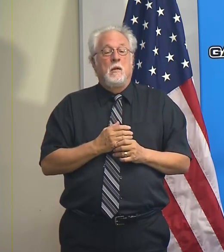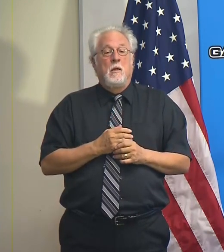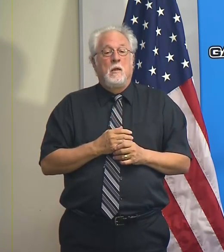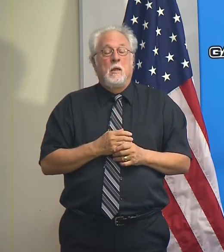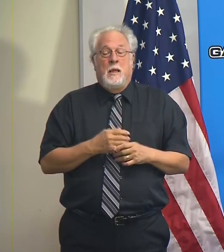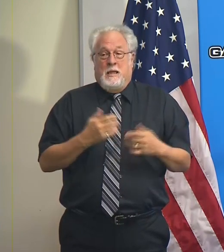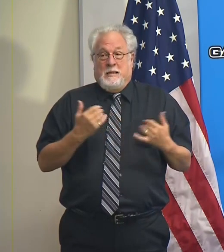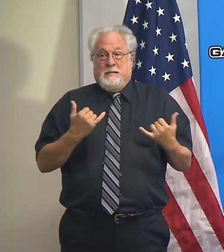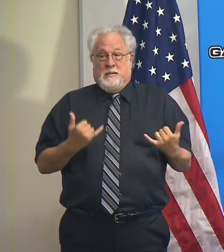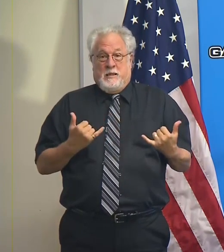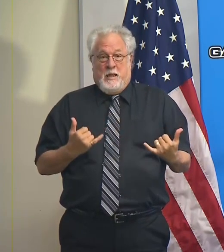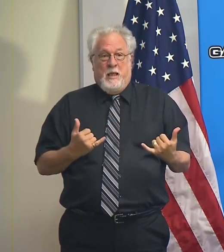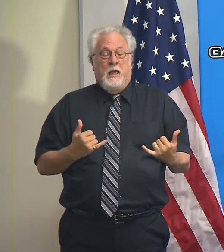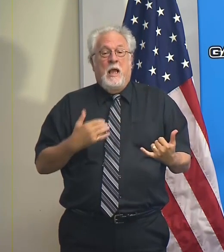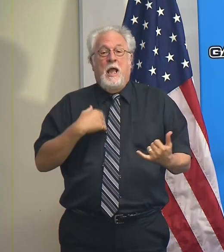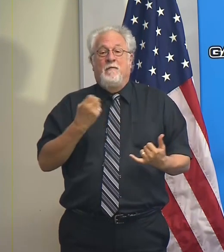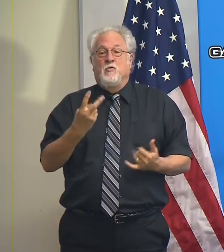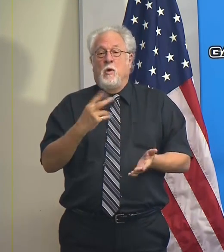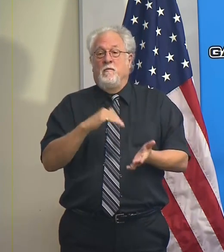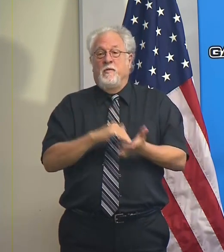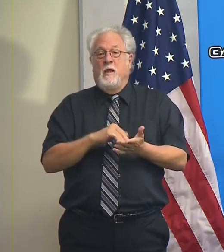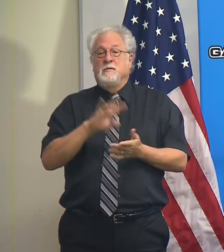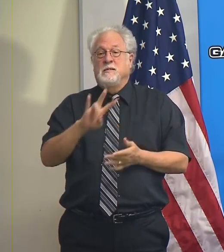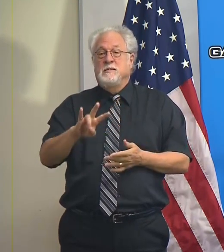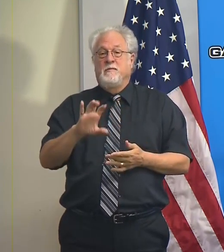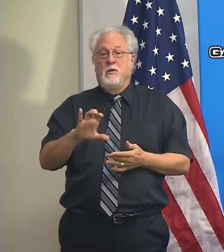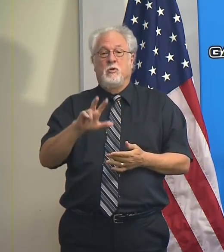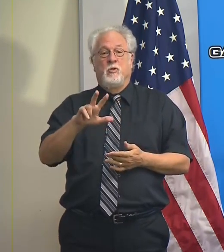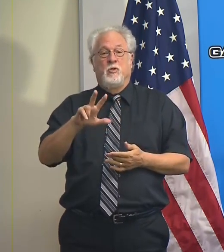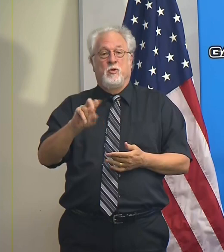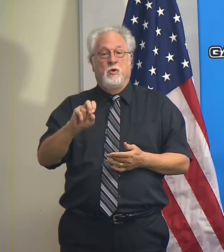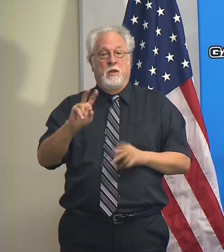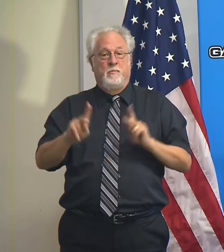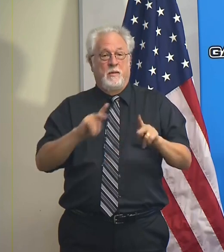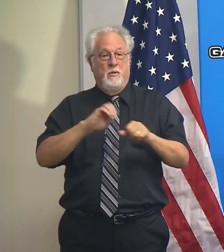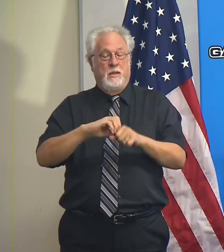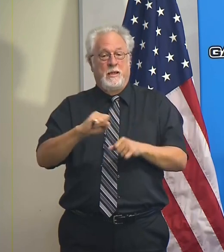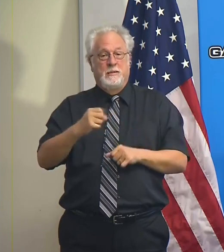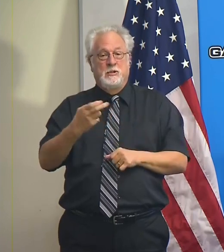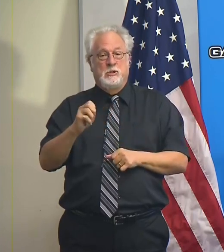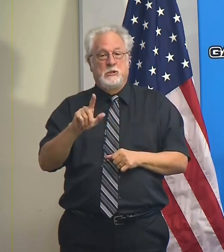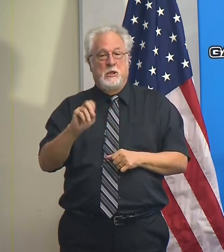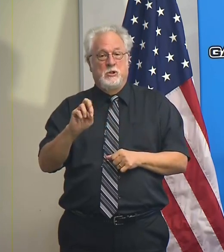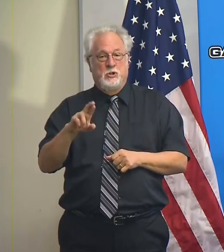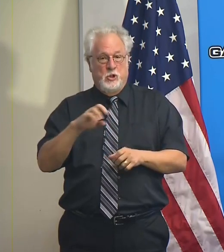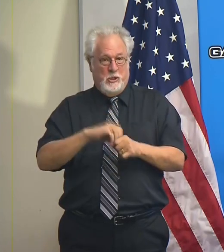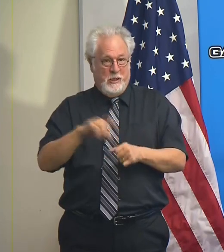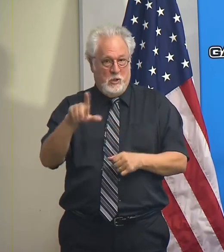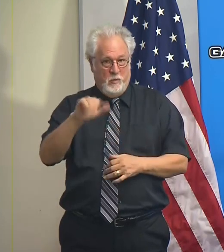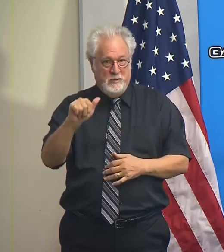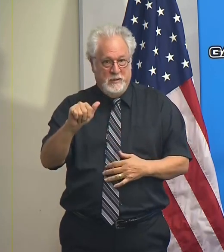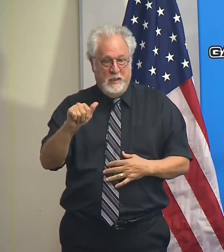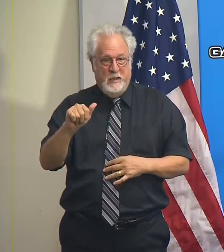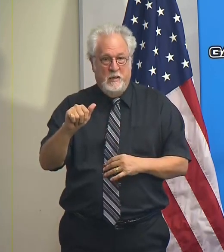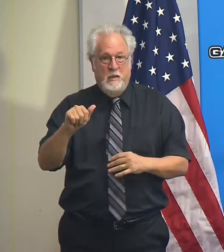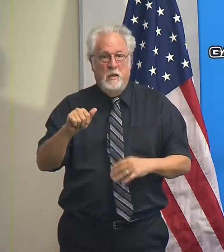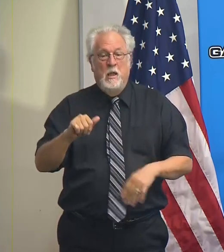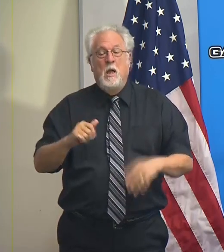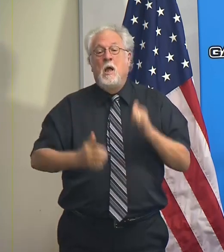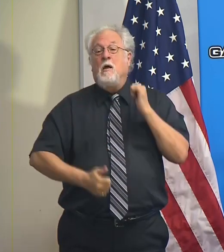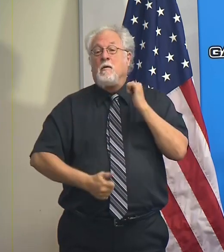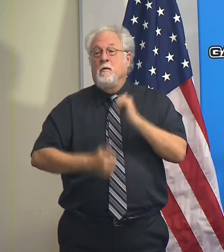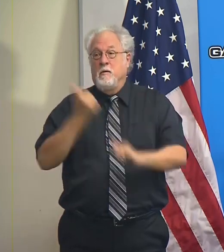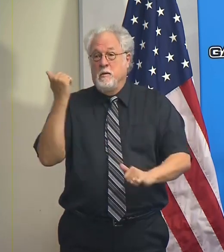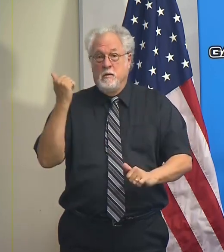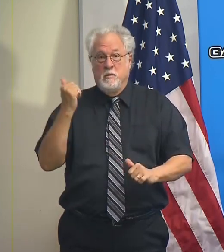As of today, there are 12,730 people being sheltered in the state of Louisiana. The vast